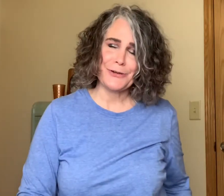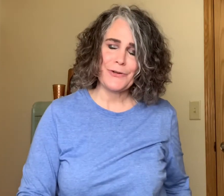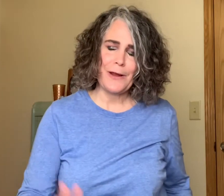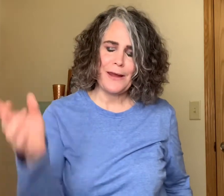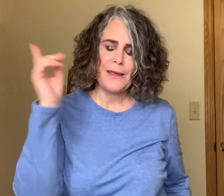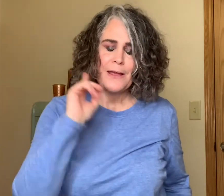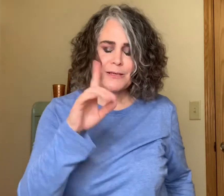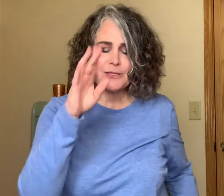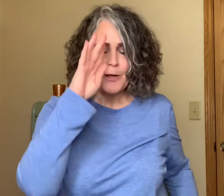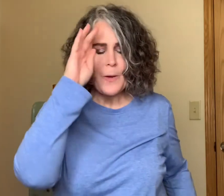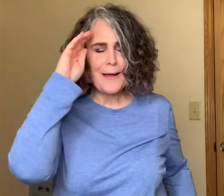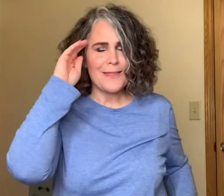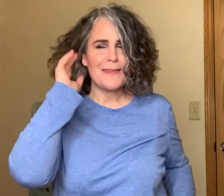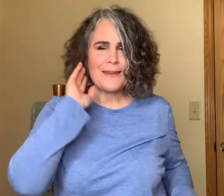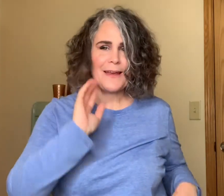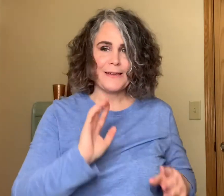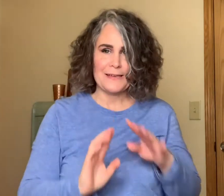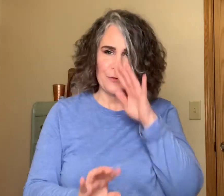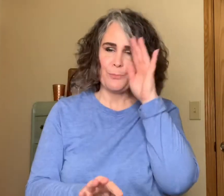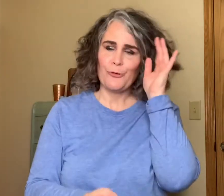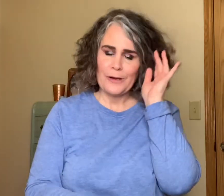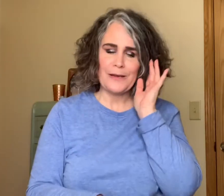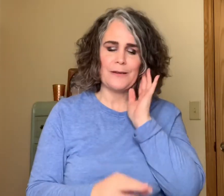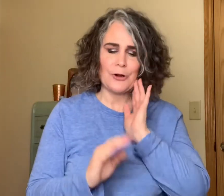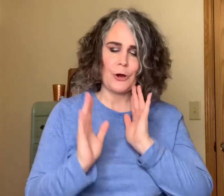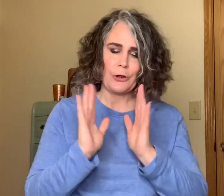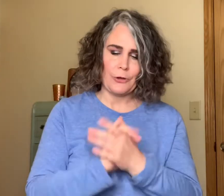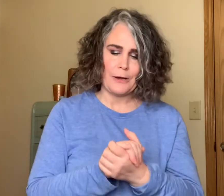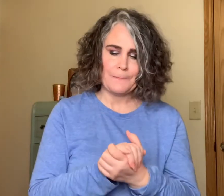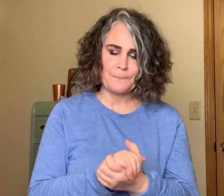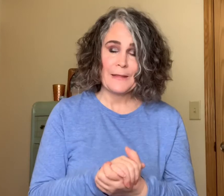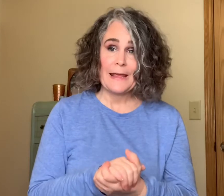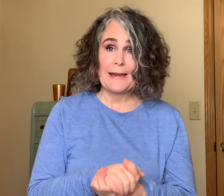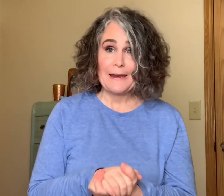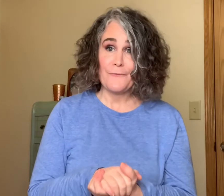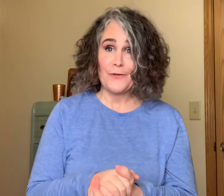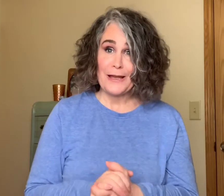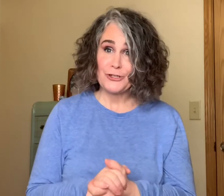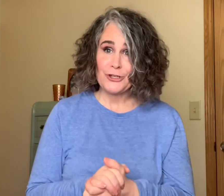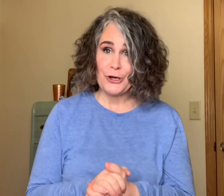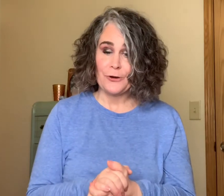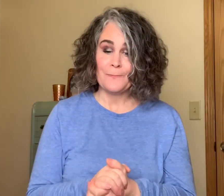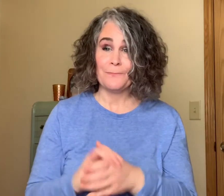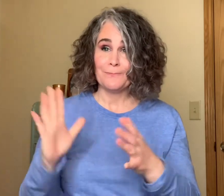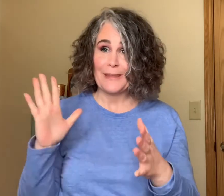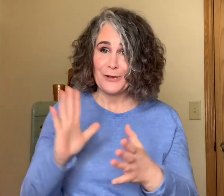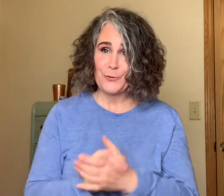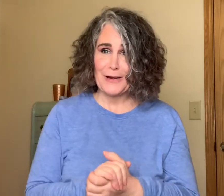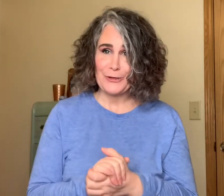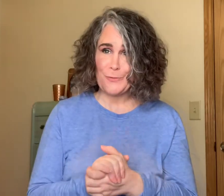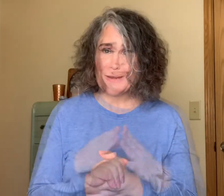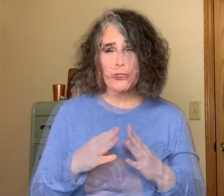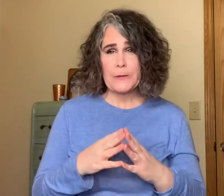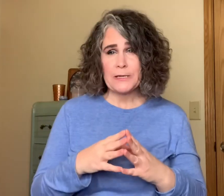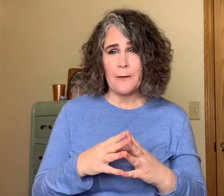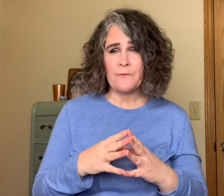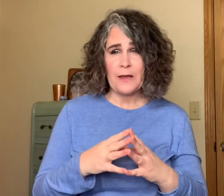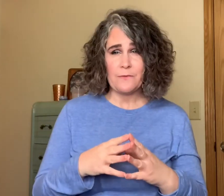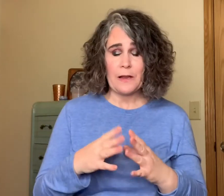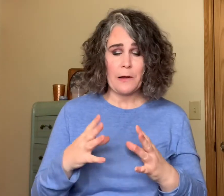try so I think I did pretty darn good now for next year in 2020 these are the top five that I